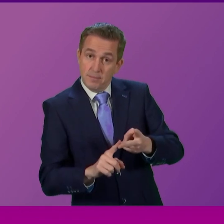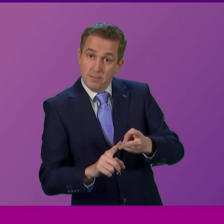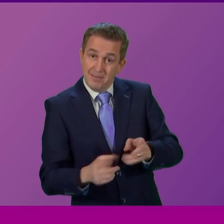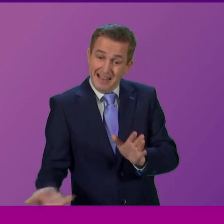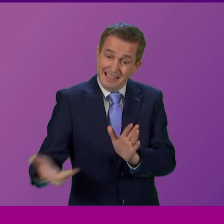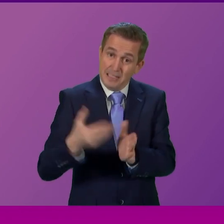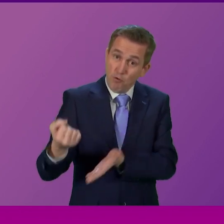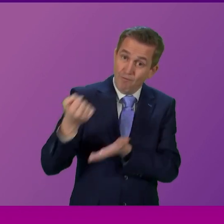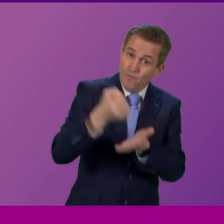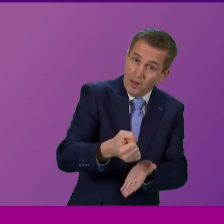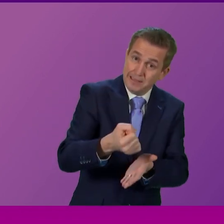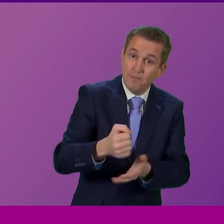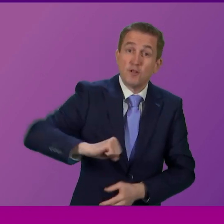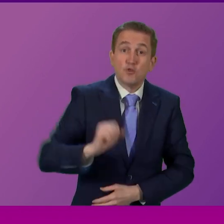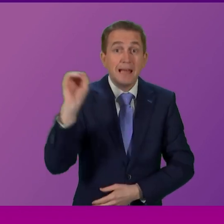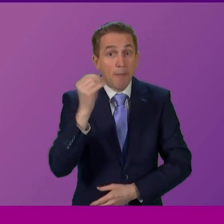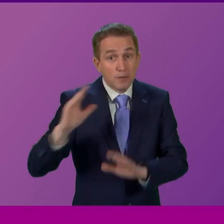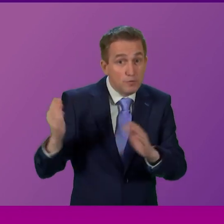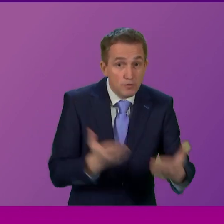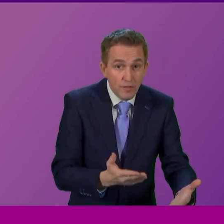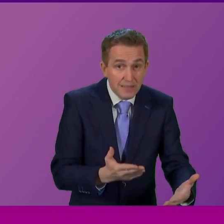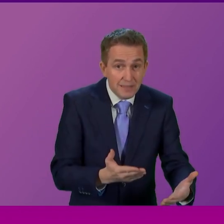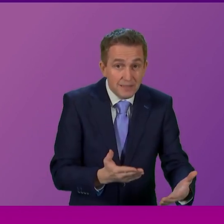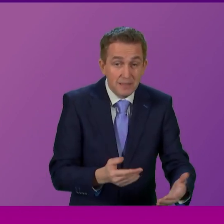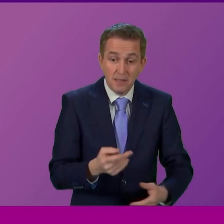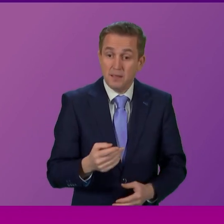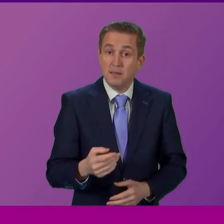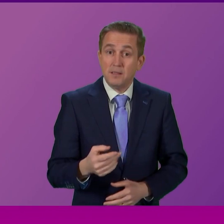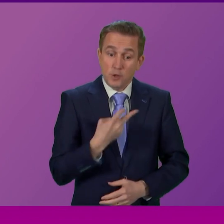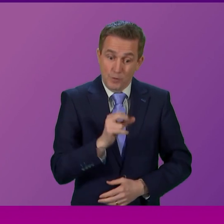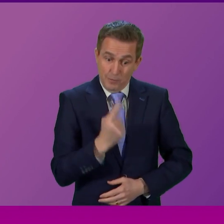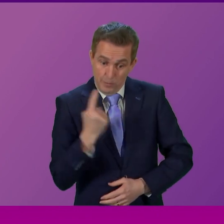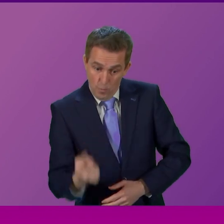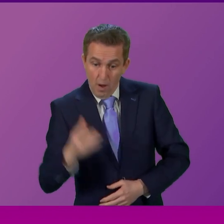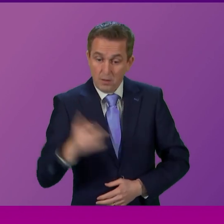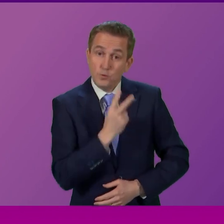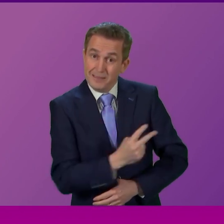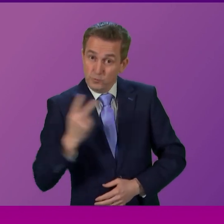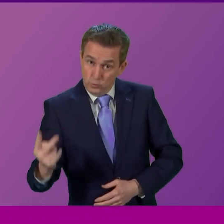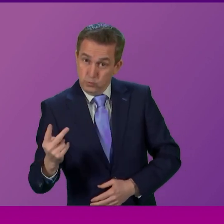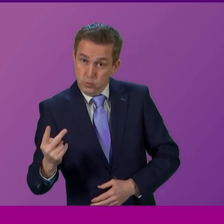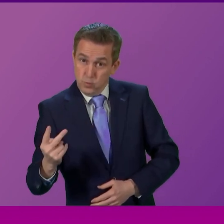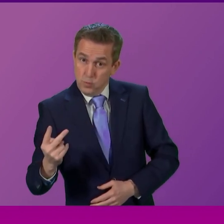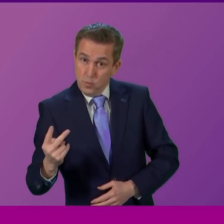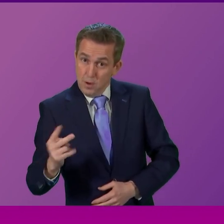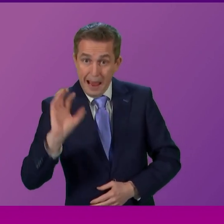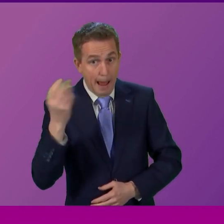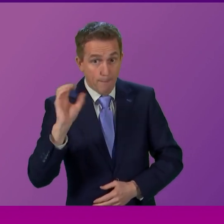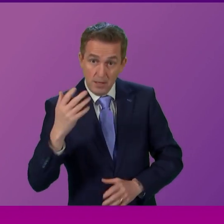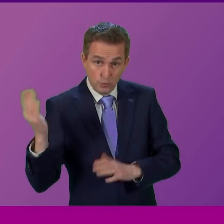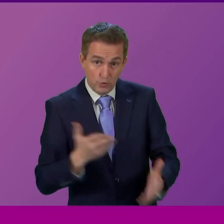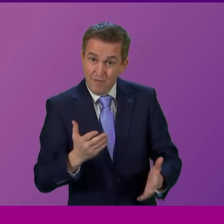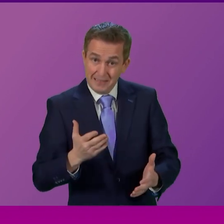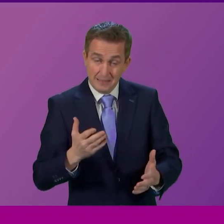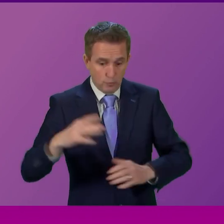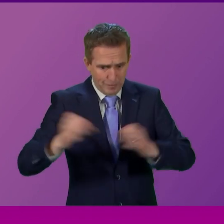additional funding for the Scottish Ambulance Service and in 2021, 2022, the Ambulance Service recruited